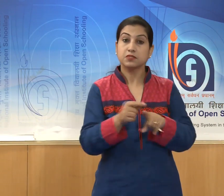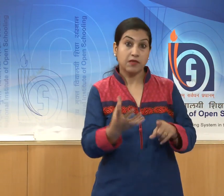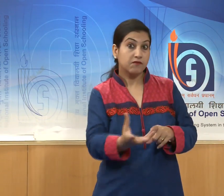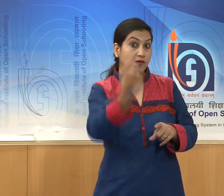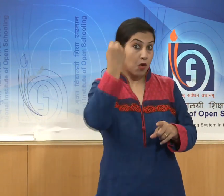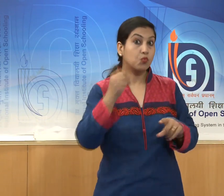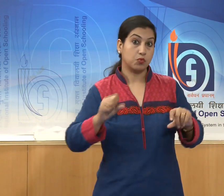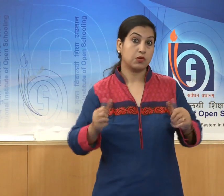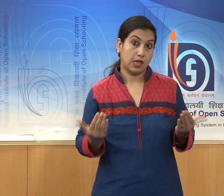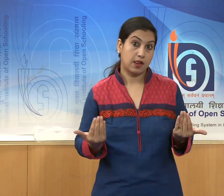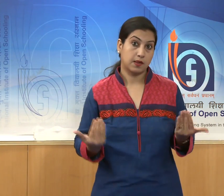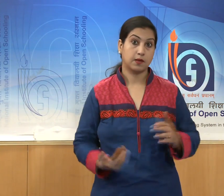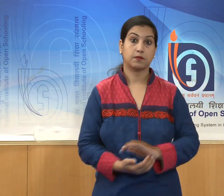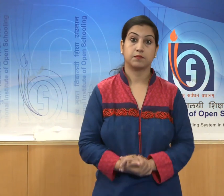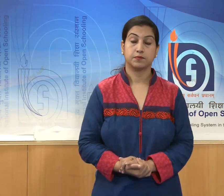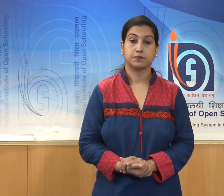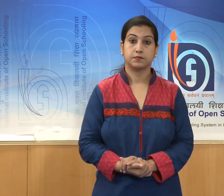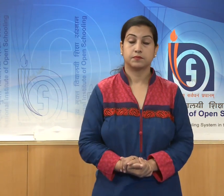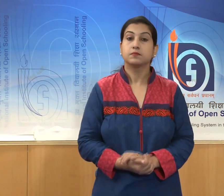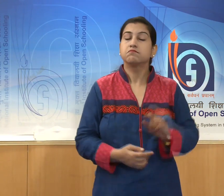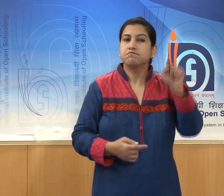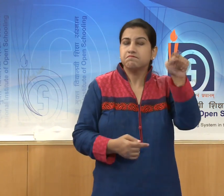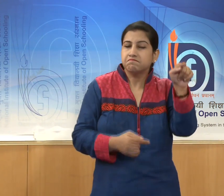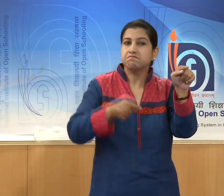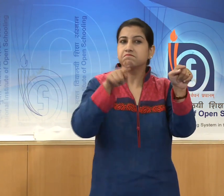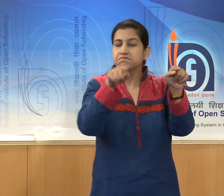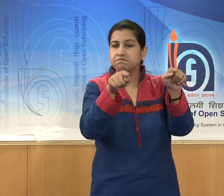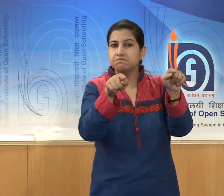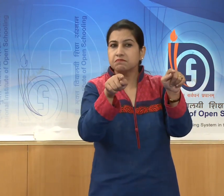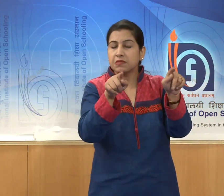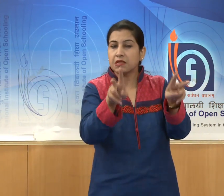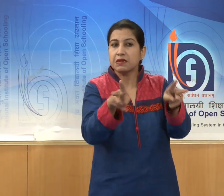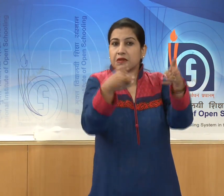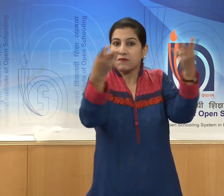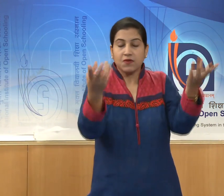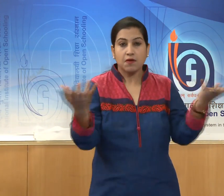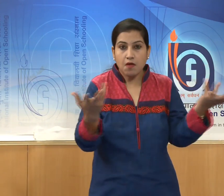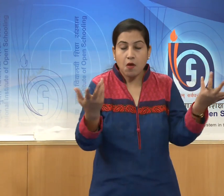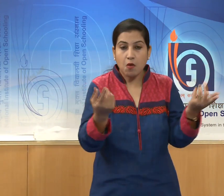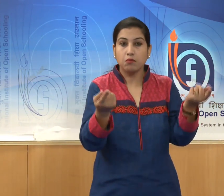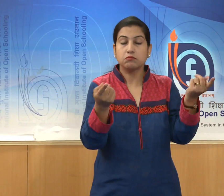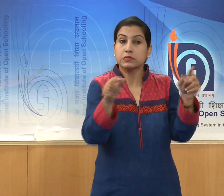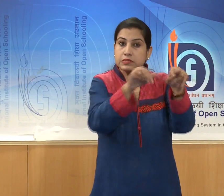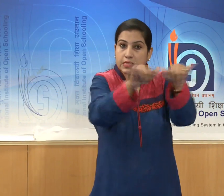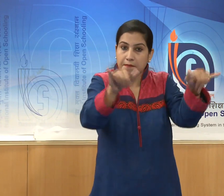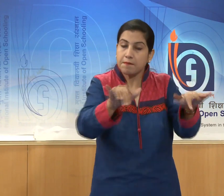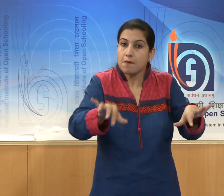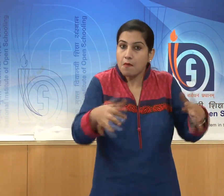the characteristics of the enlisted art